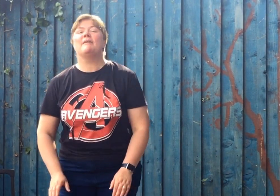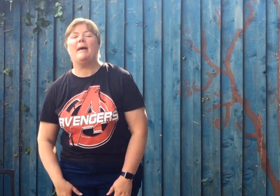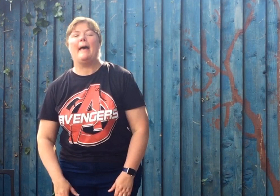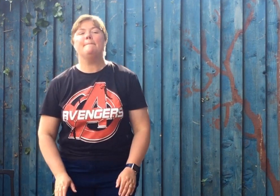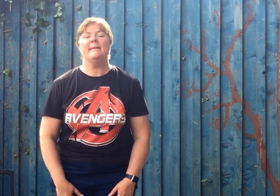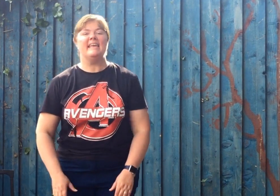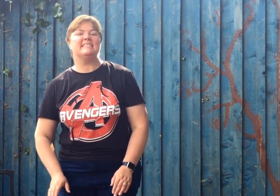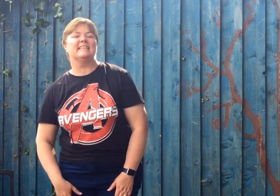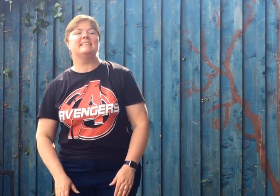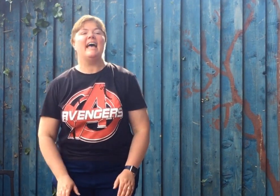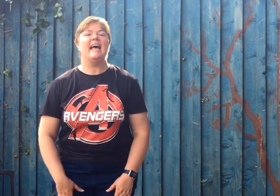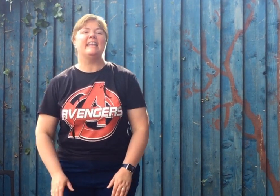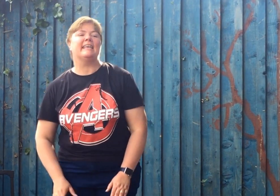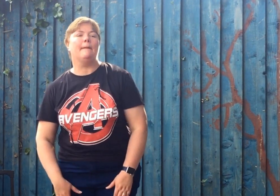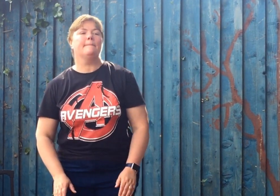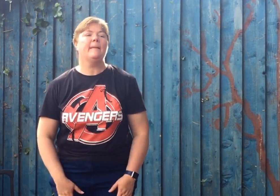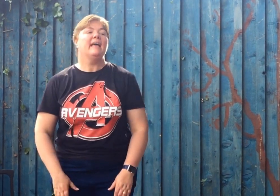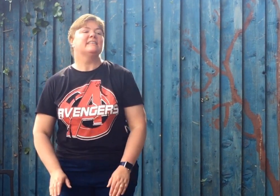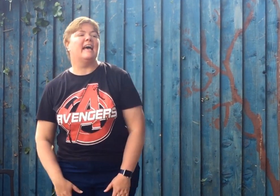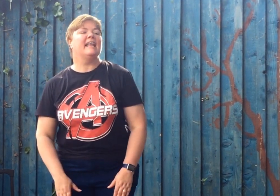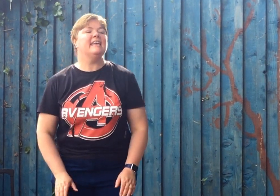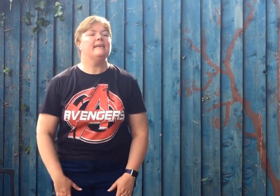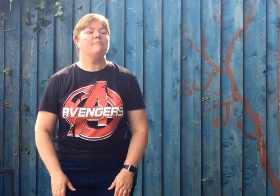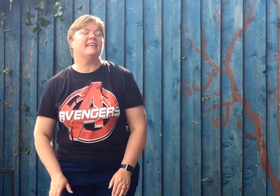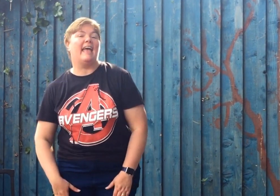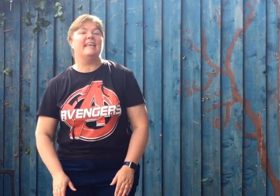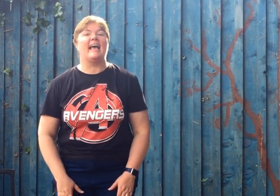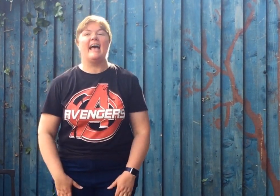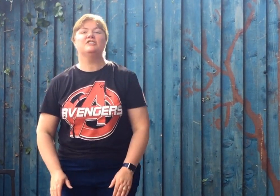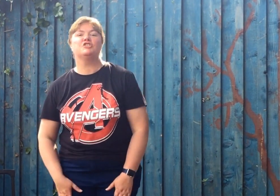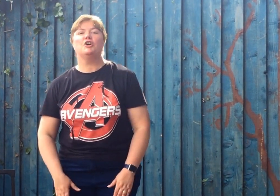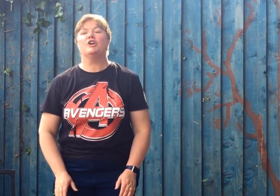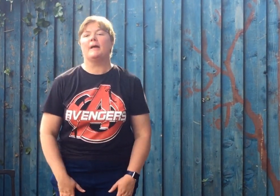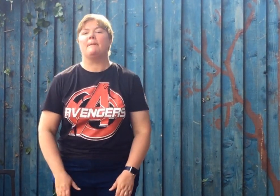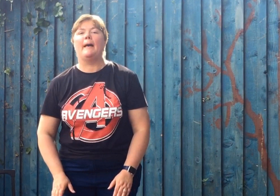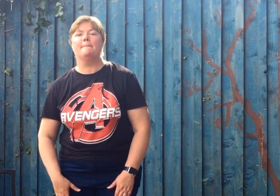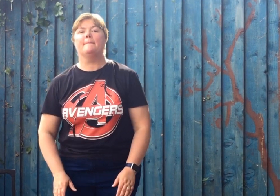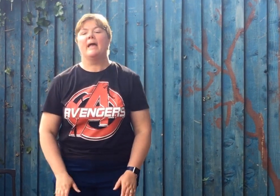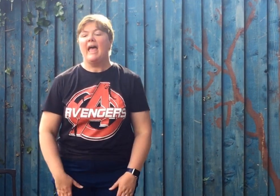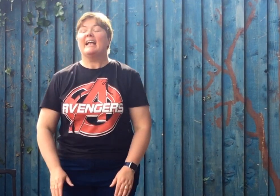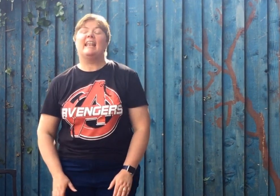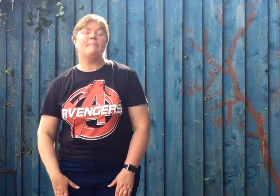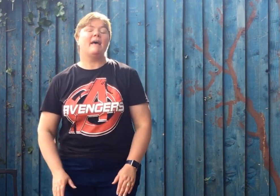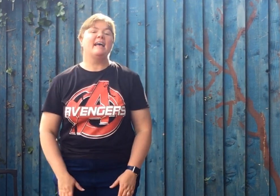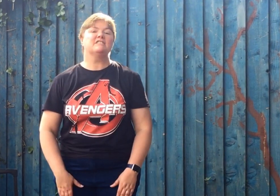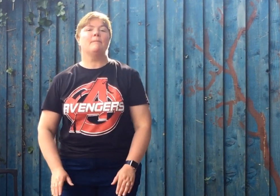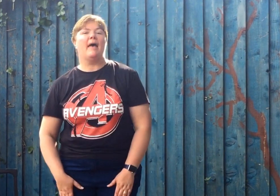for Mammy till Daddy come. Daddy bring cake and sugar plum. Clap hand for